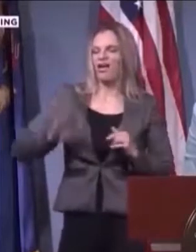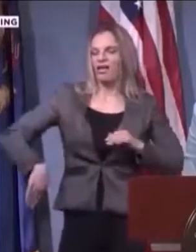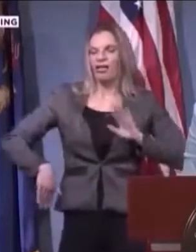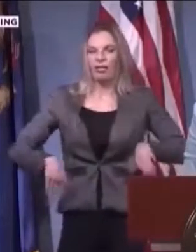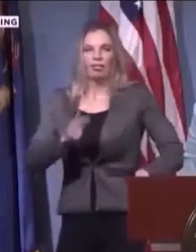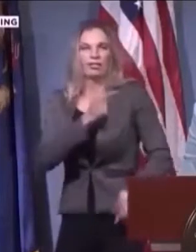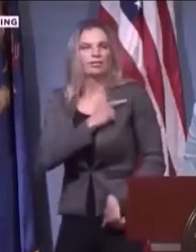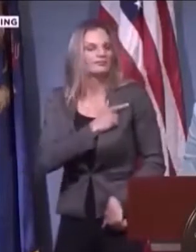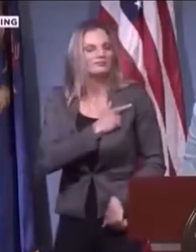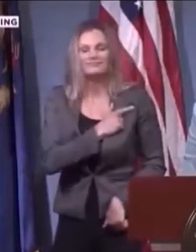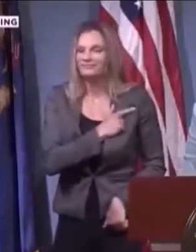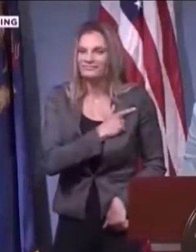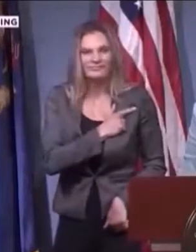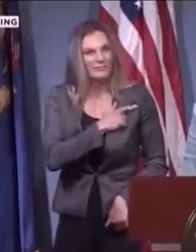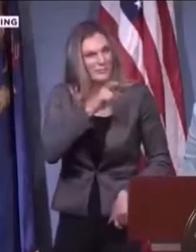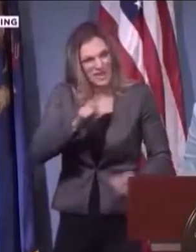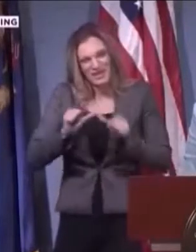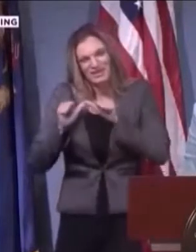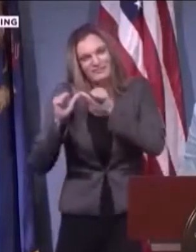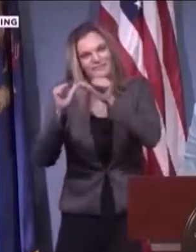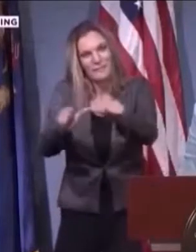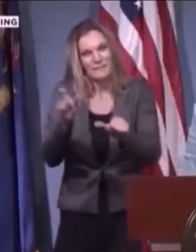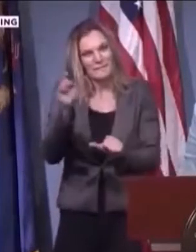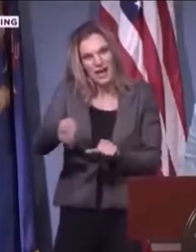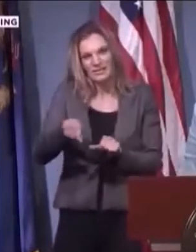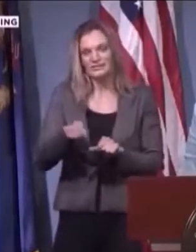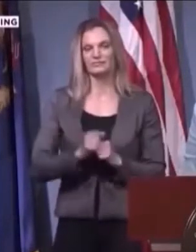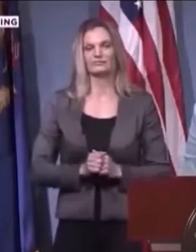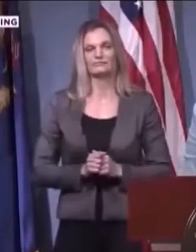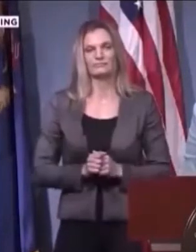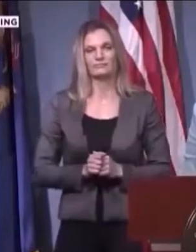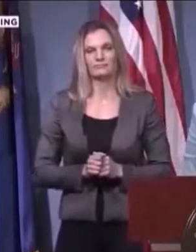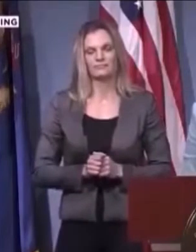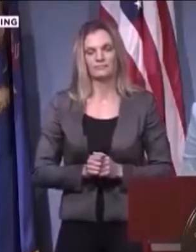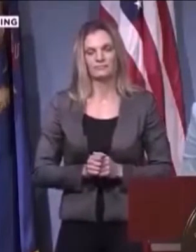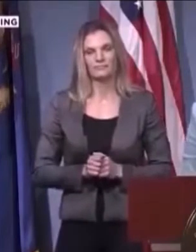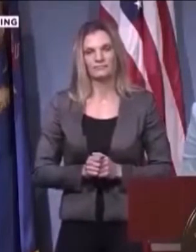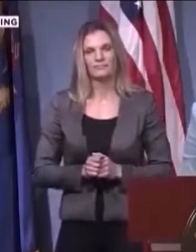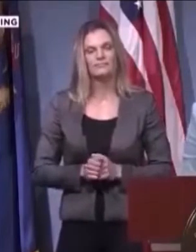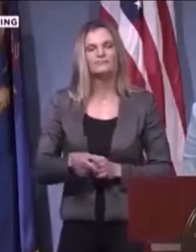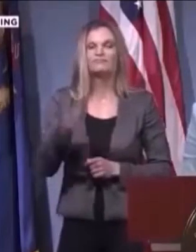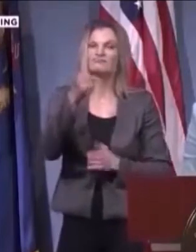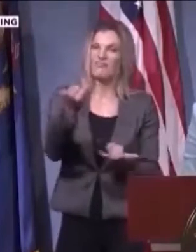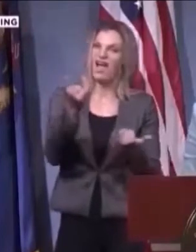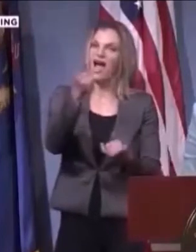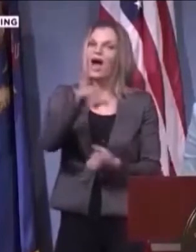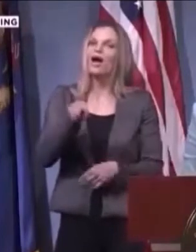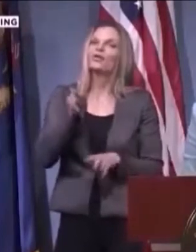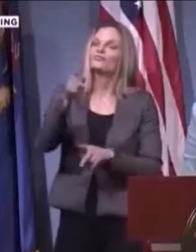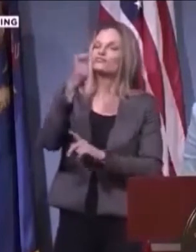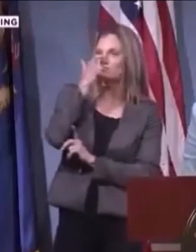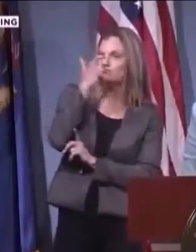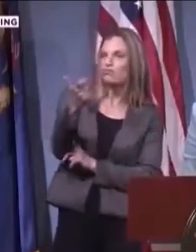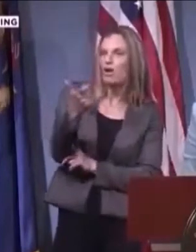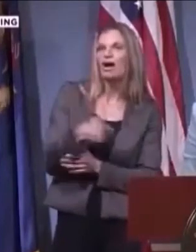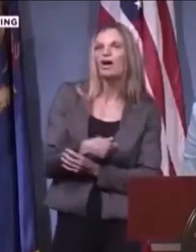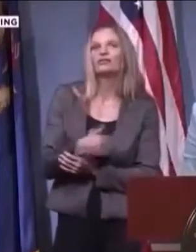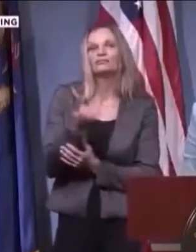if they're just playing up this situation to once again, jump on the racism bandwagon. So